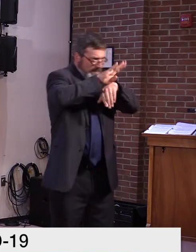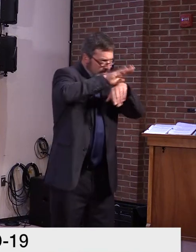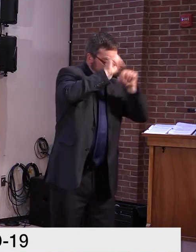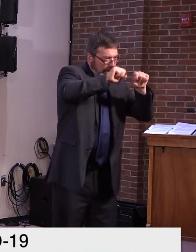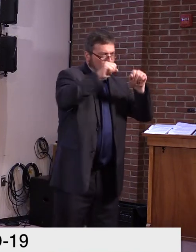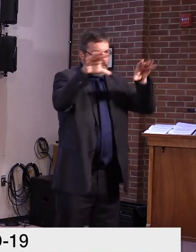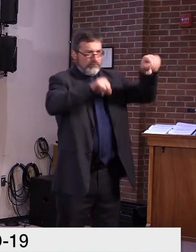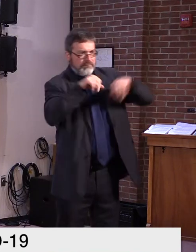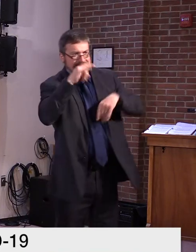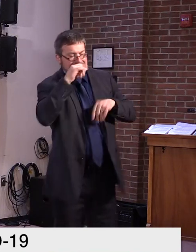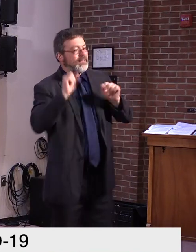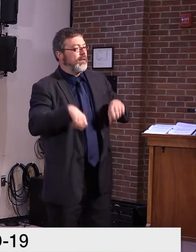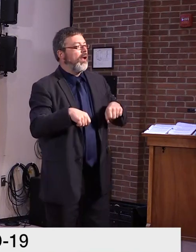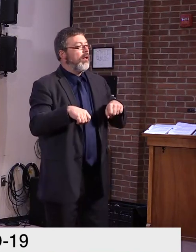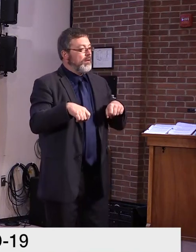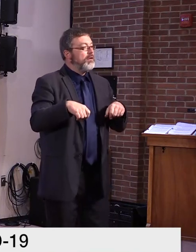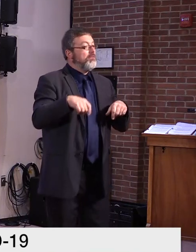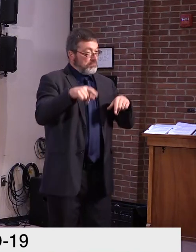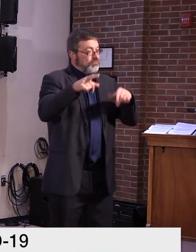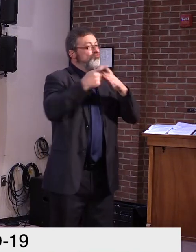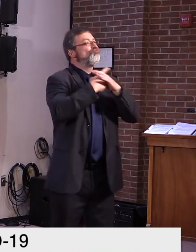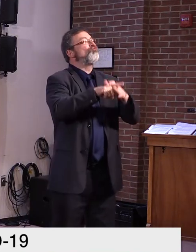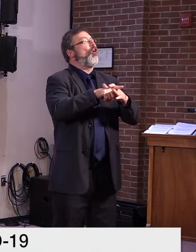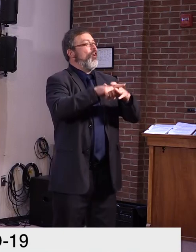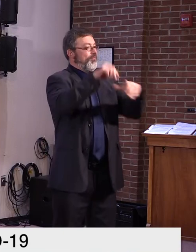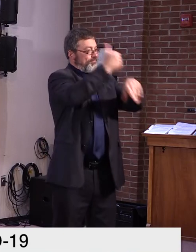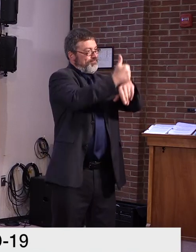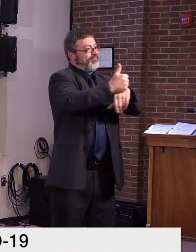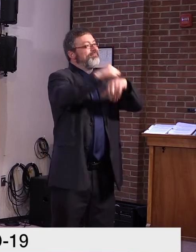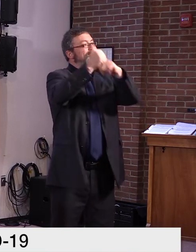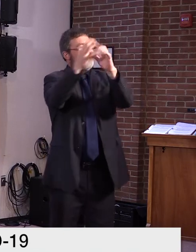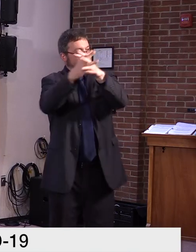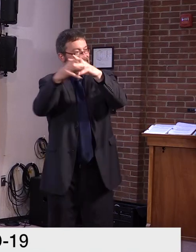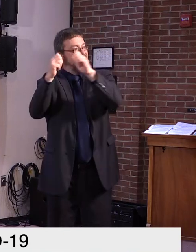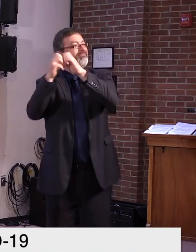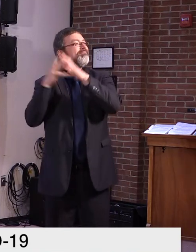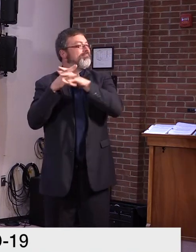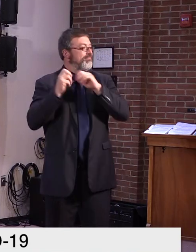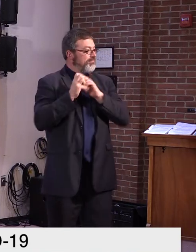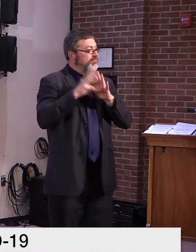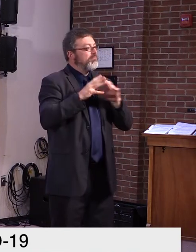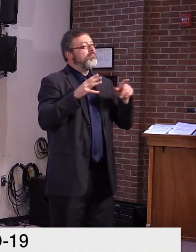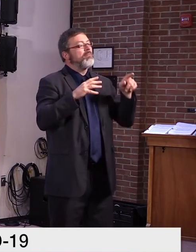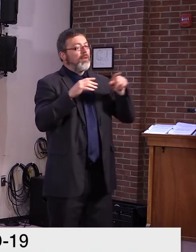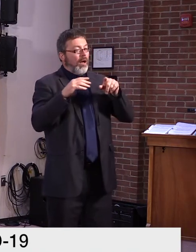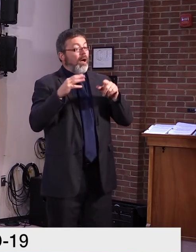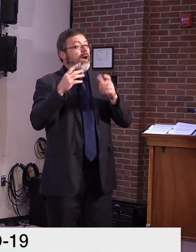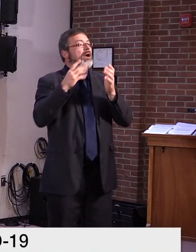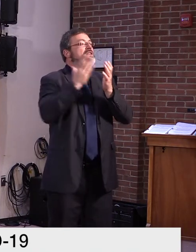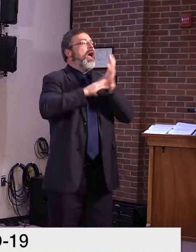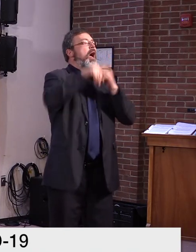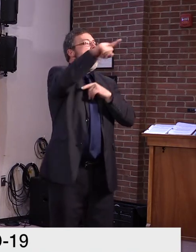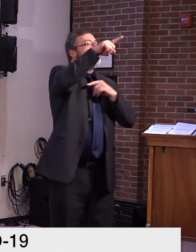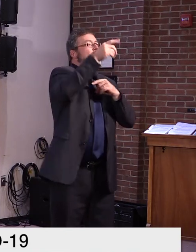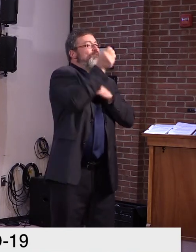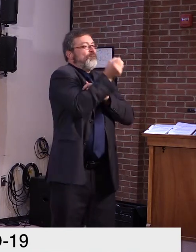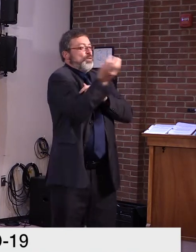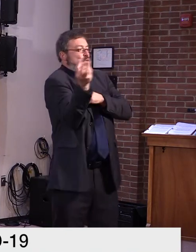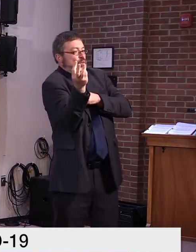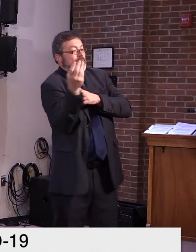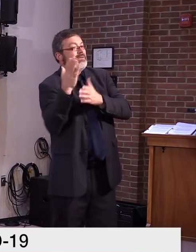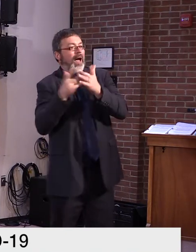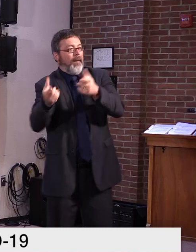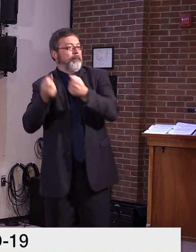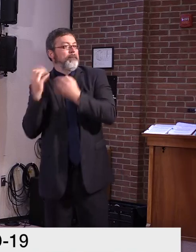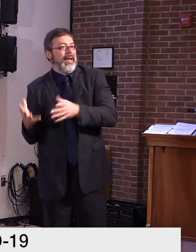a little bit smaller in terms of moving forward because the hubs may be smaller. And again, just to mention,